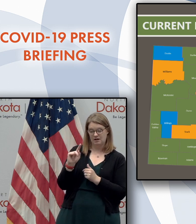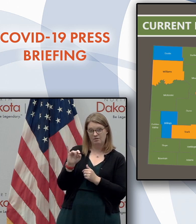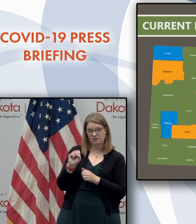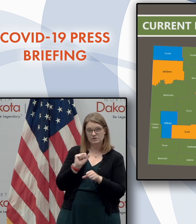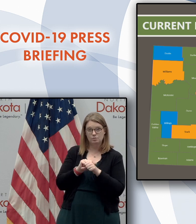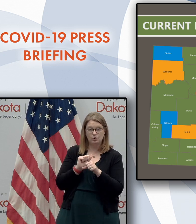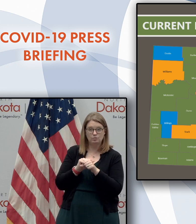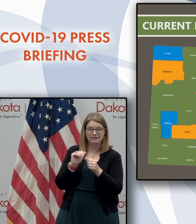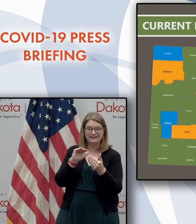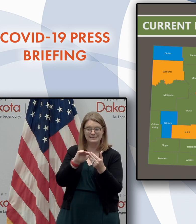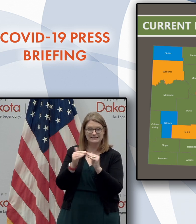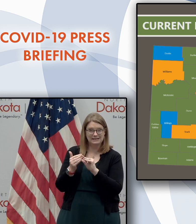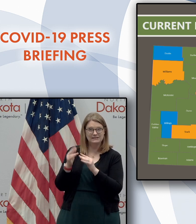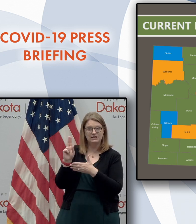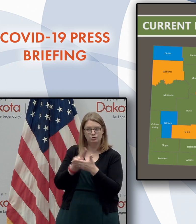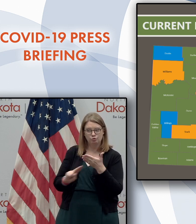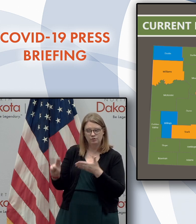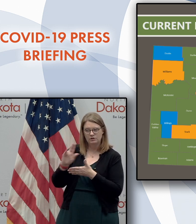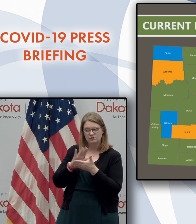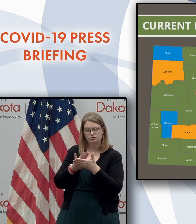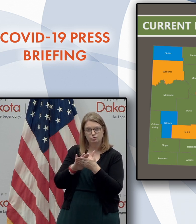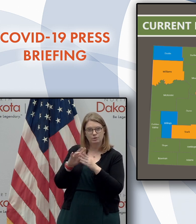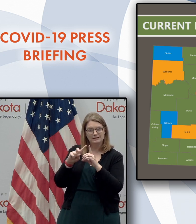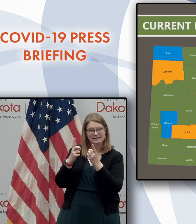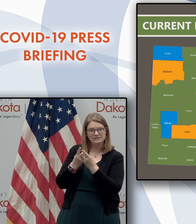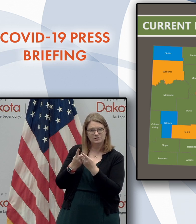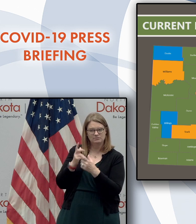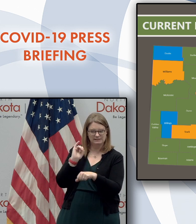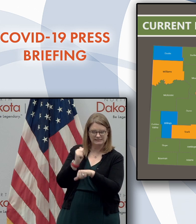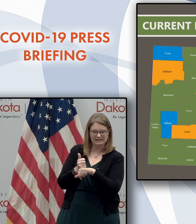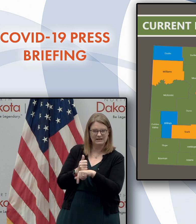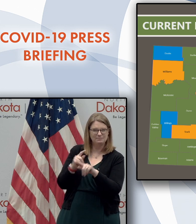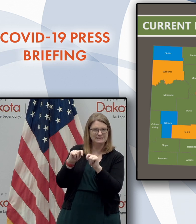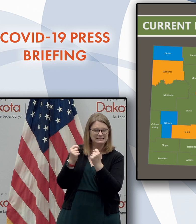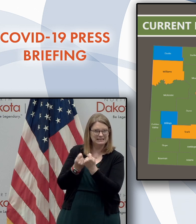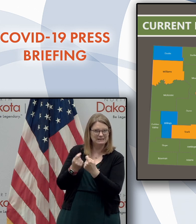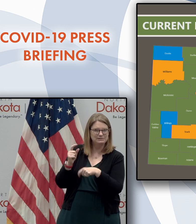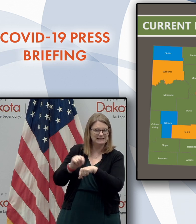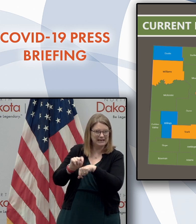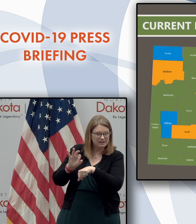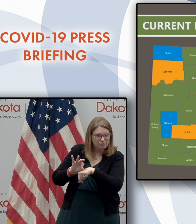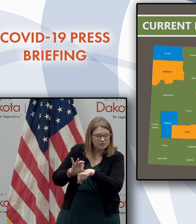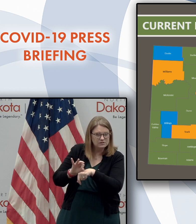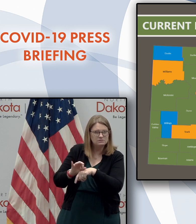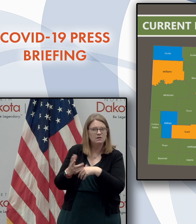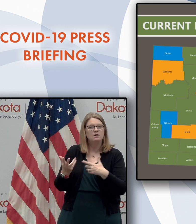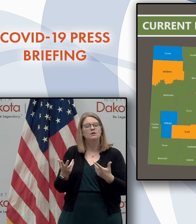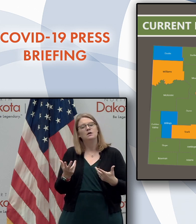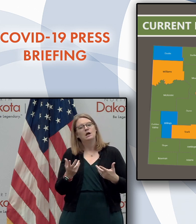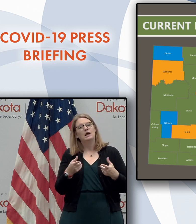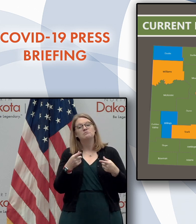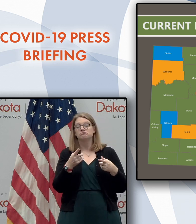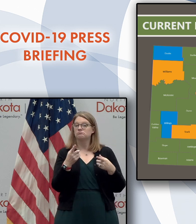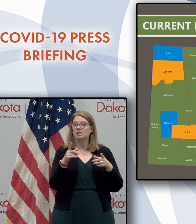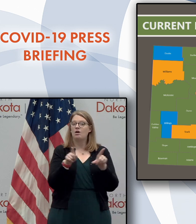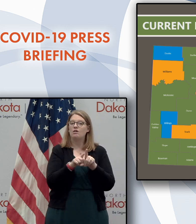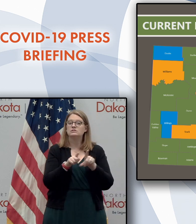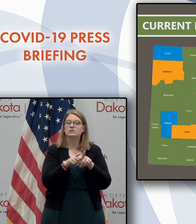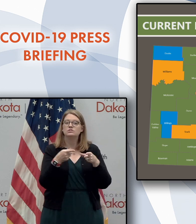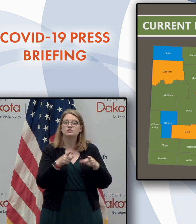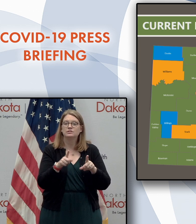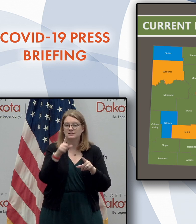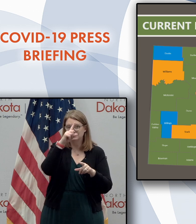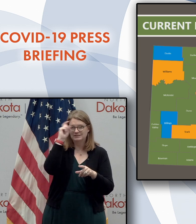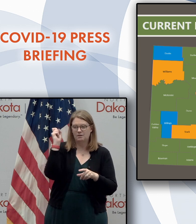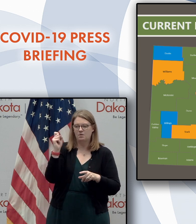and their universities and school districts and set up teams or task forces, uh, and then some of those during the summer got put